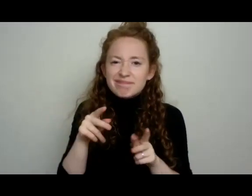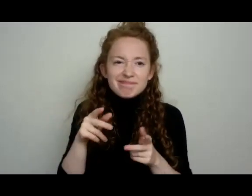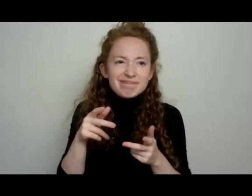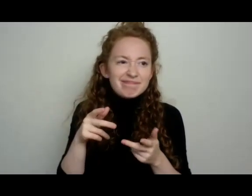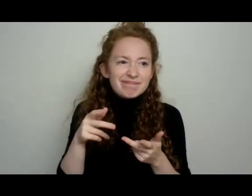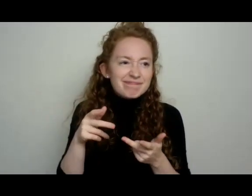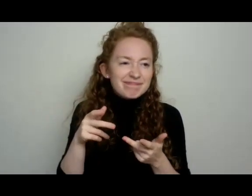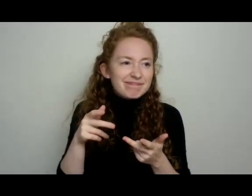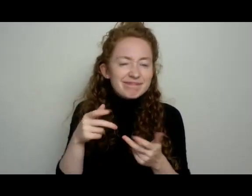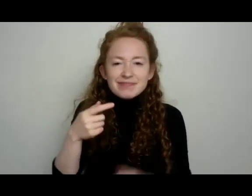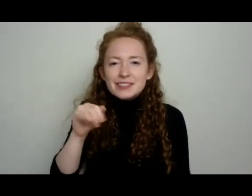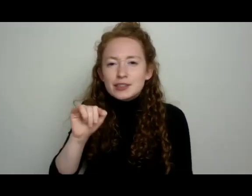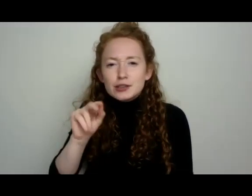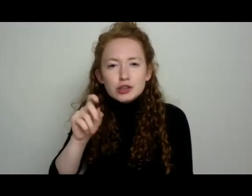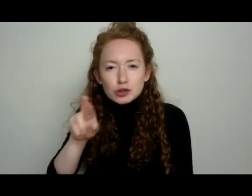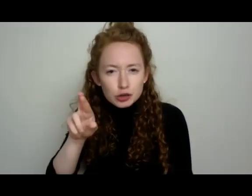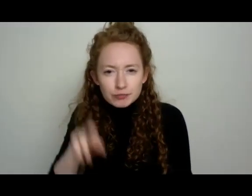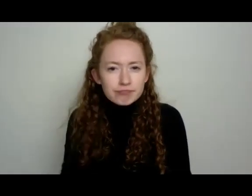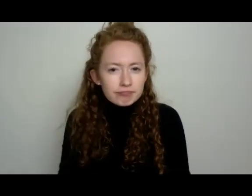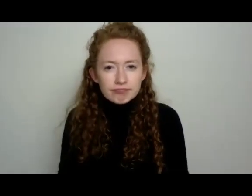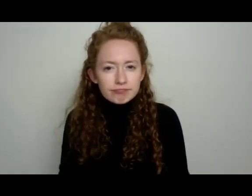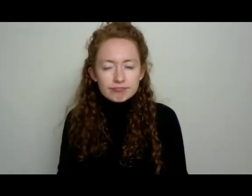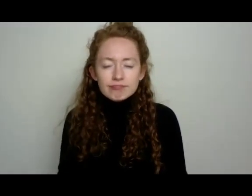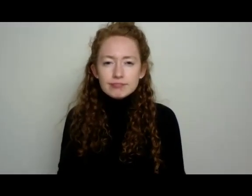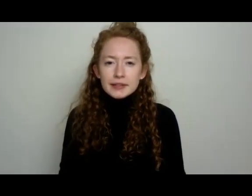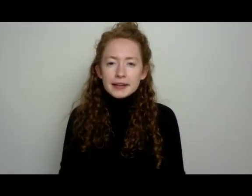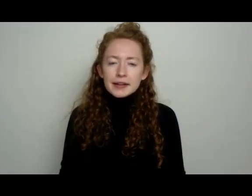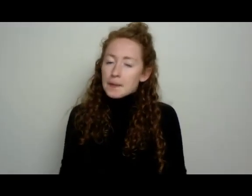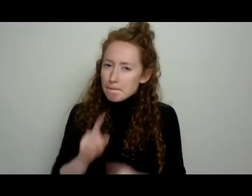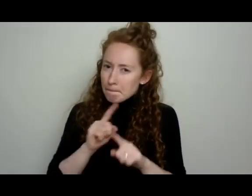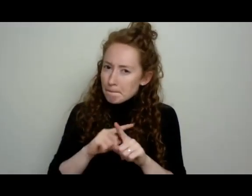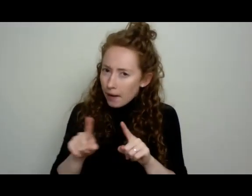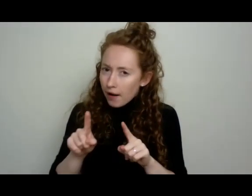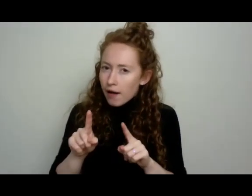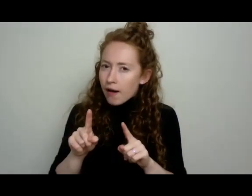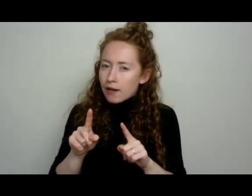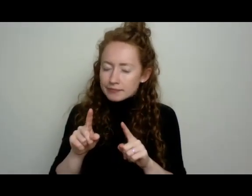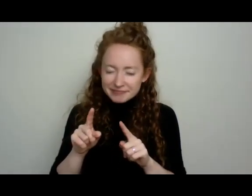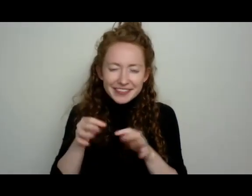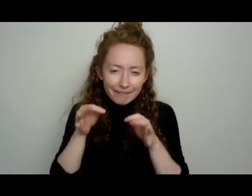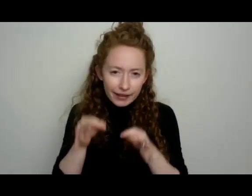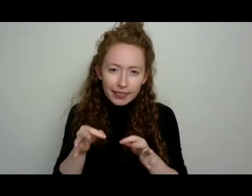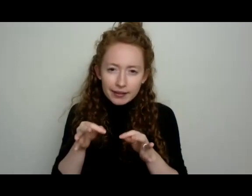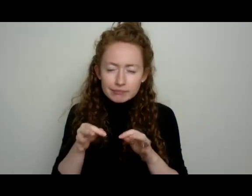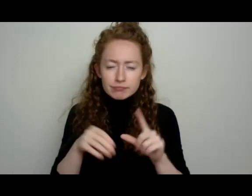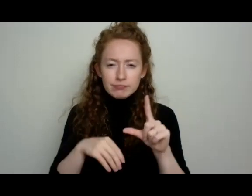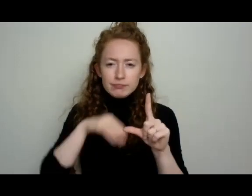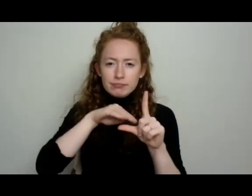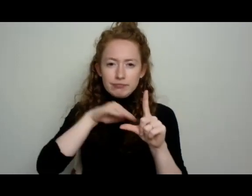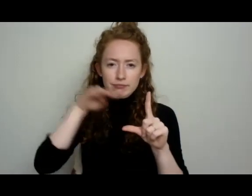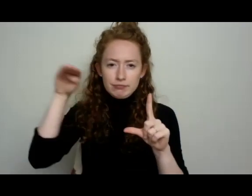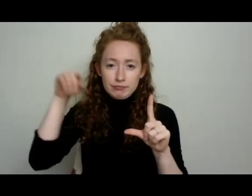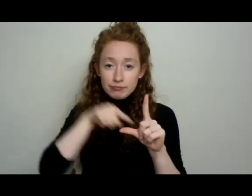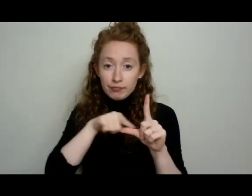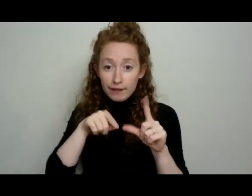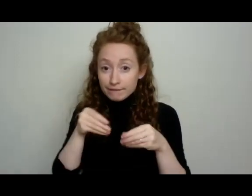or ginger certainly, but nonetheless, there's a very direct relationship between the quantity quality of nutrients